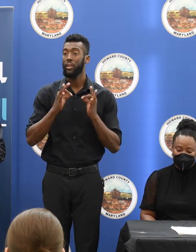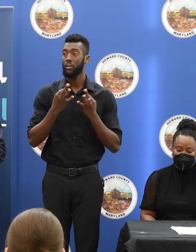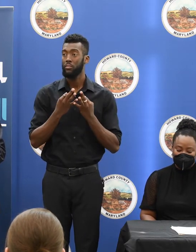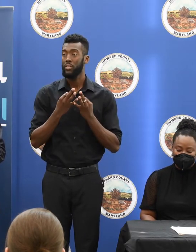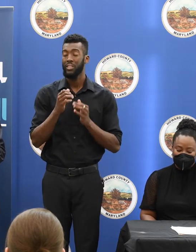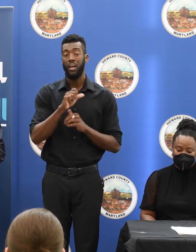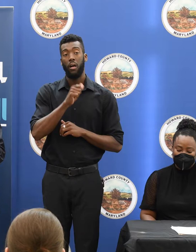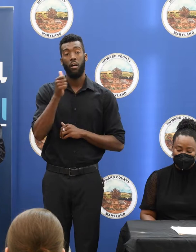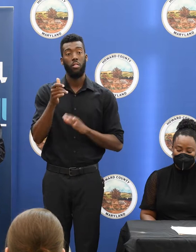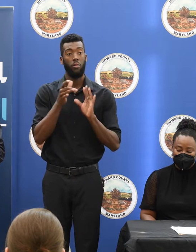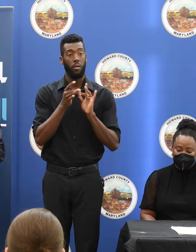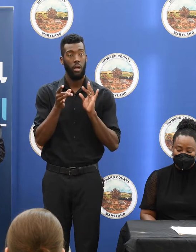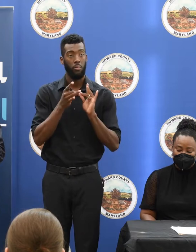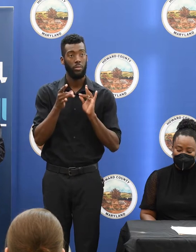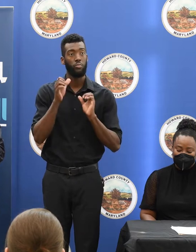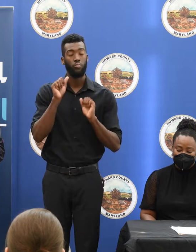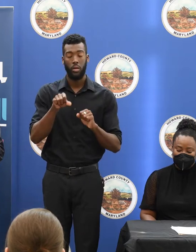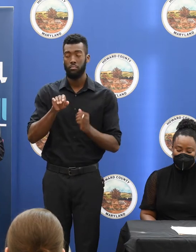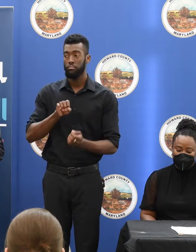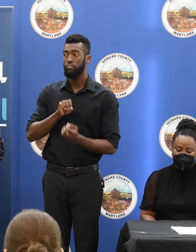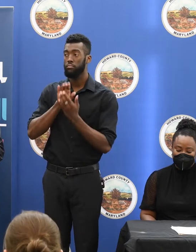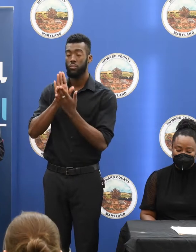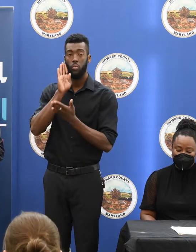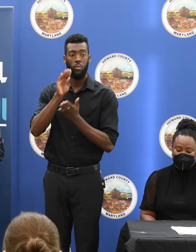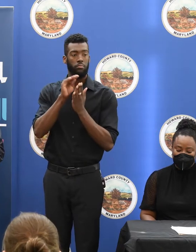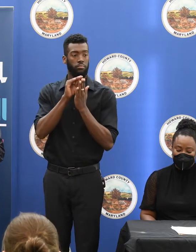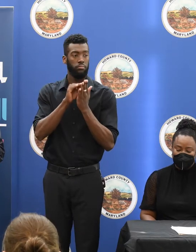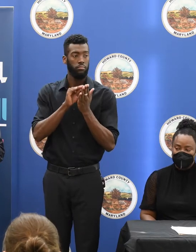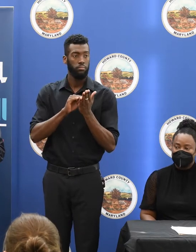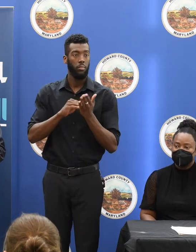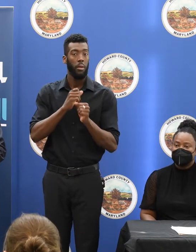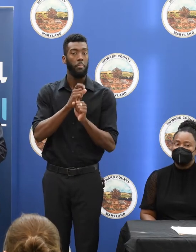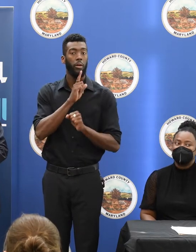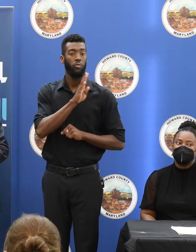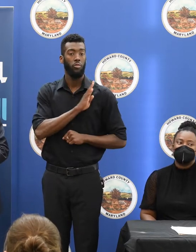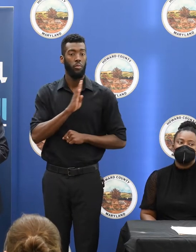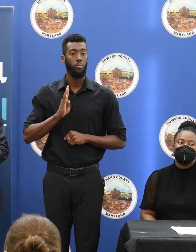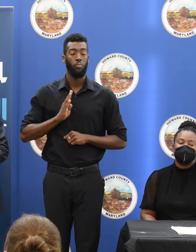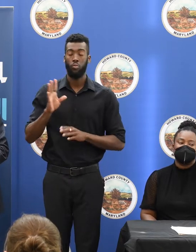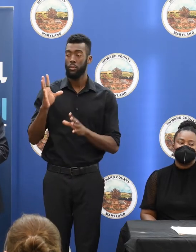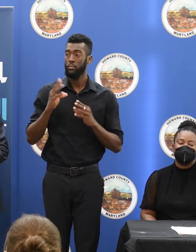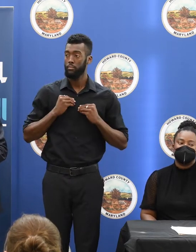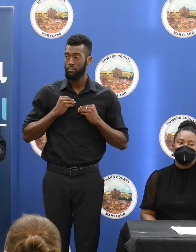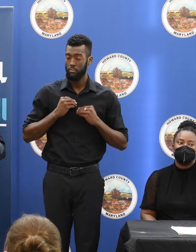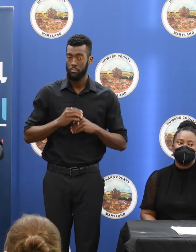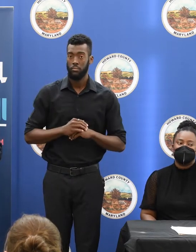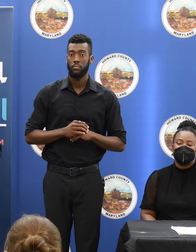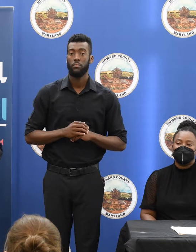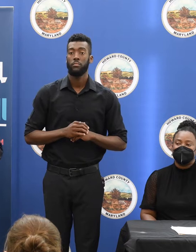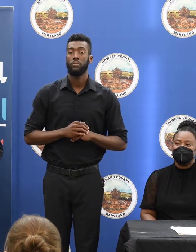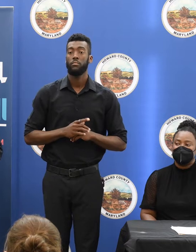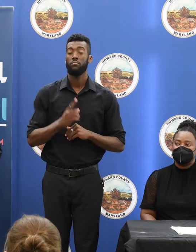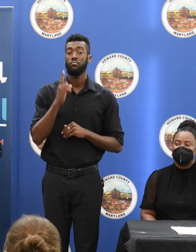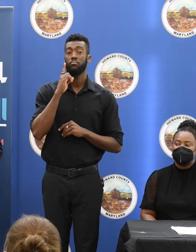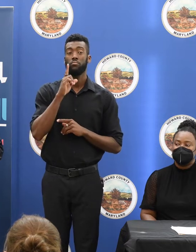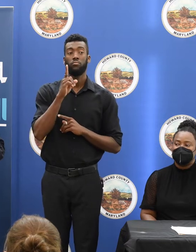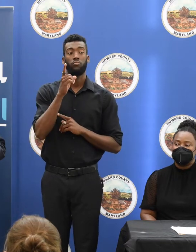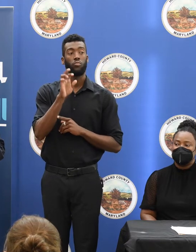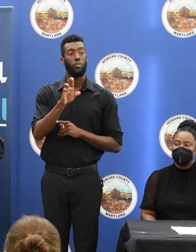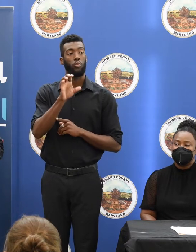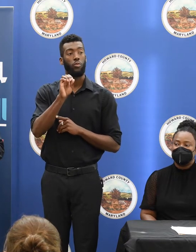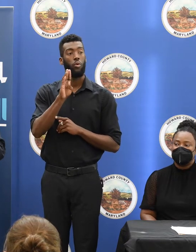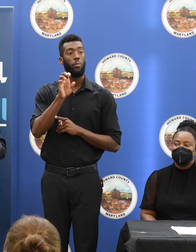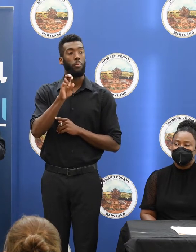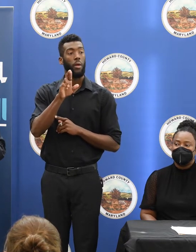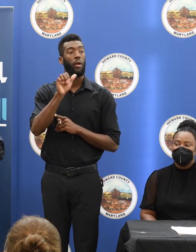comments you have about this issue. We'll take them down and make sure the board gets them. And I think Dr. Barrona Calvo will tell